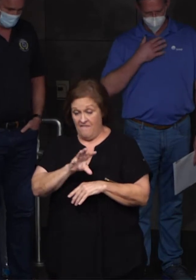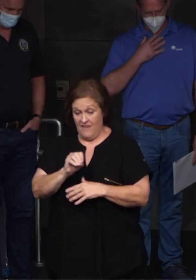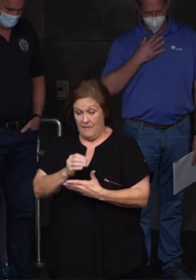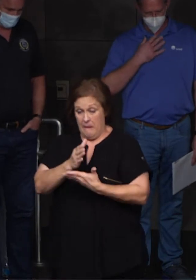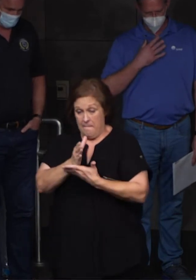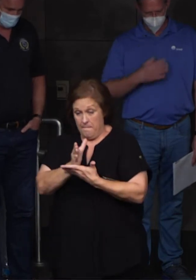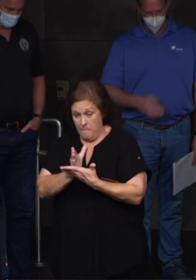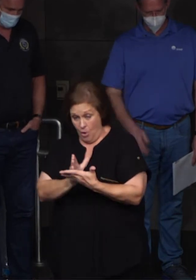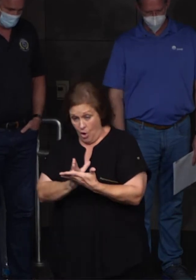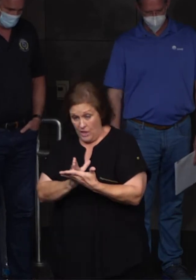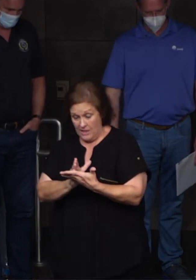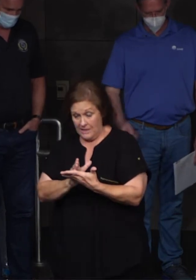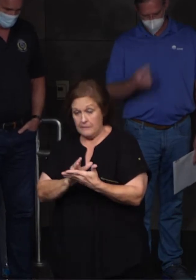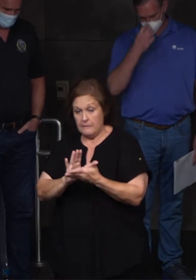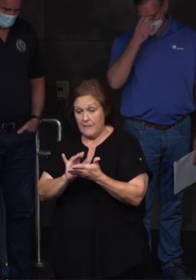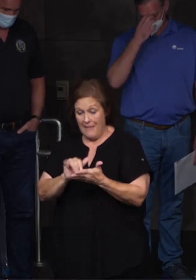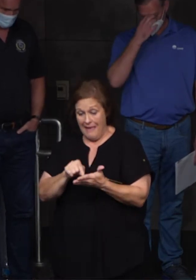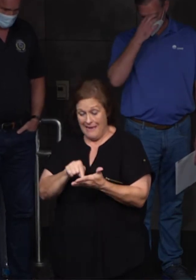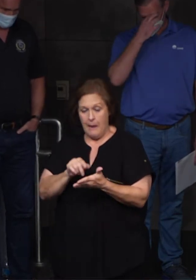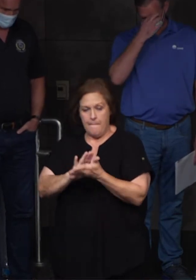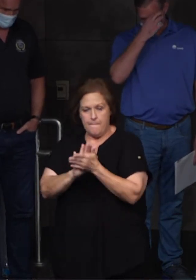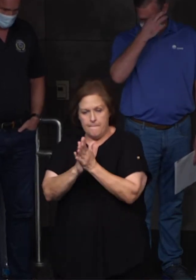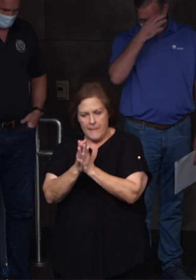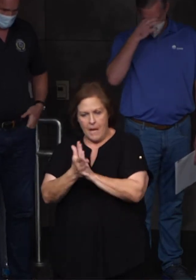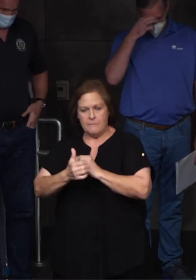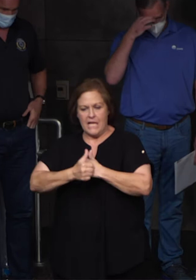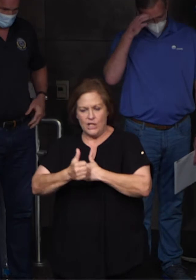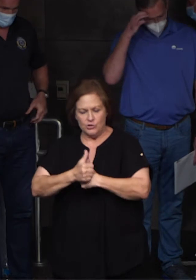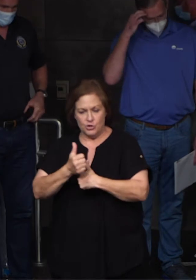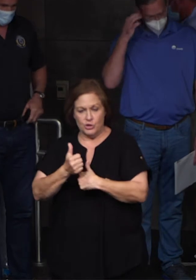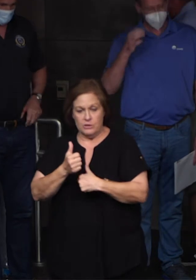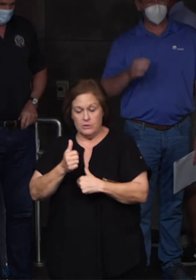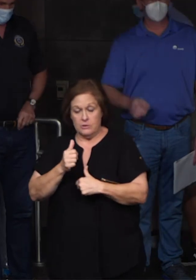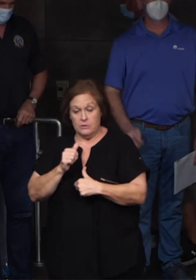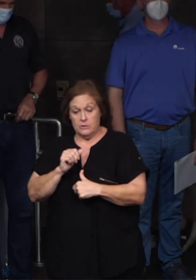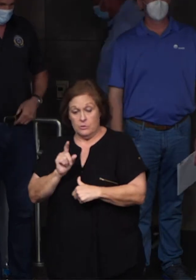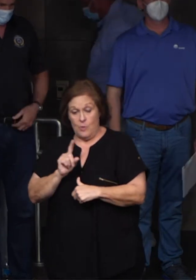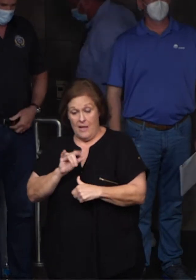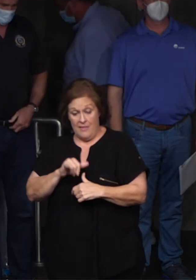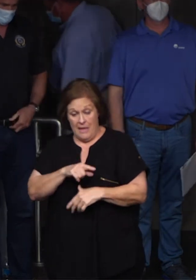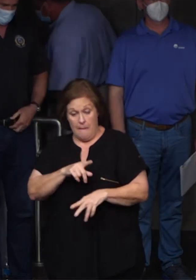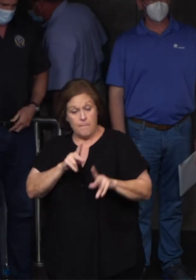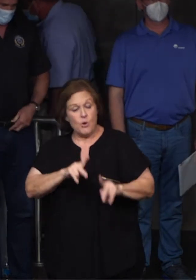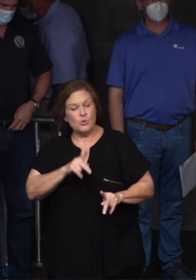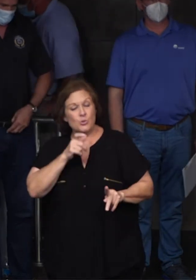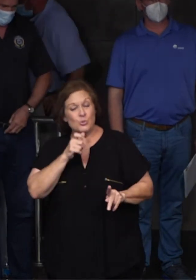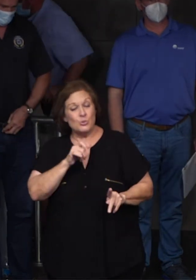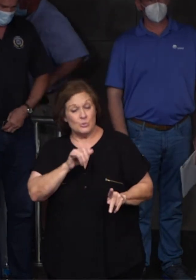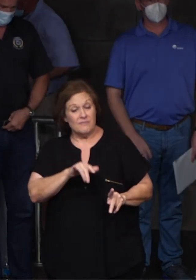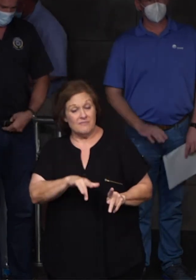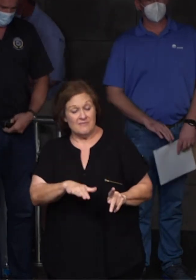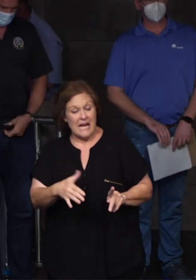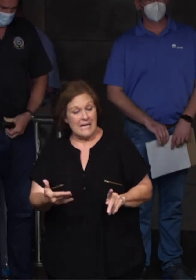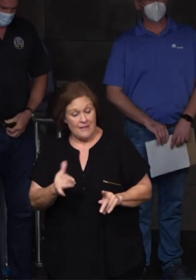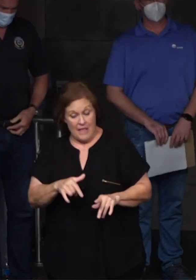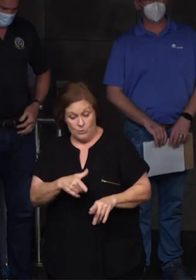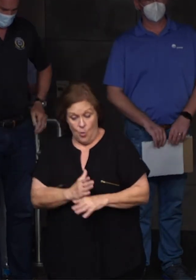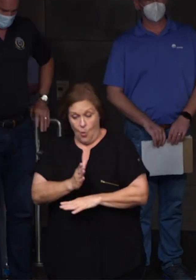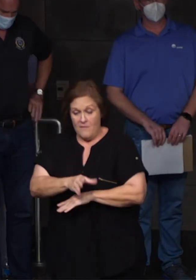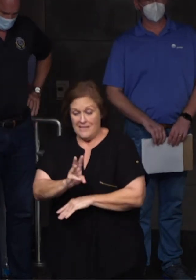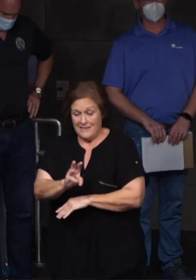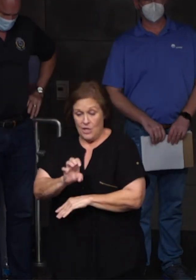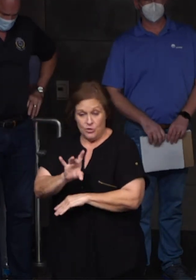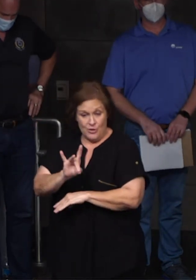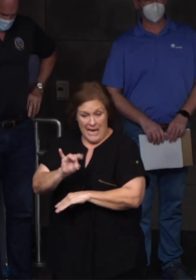million becomes dangerous at that point. The measurements today in the home where the victims were found was over 680